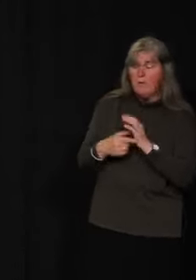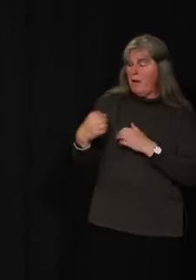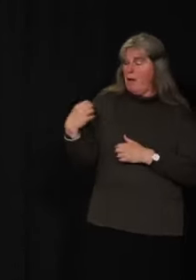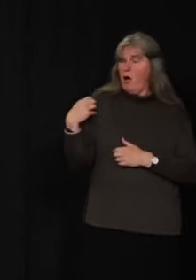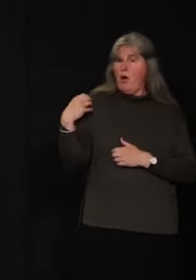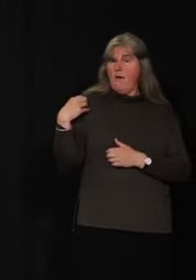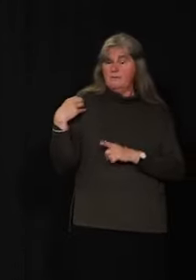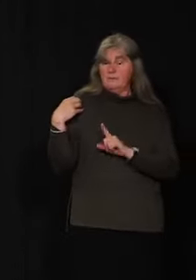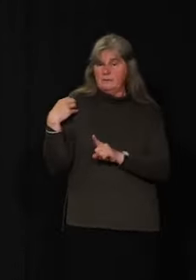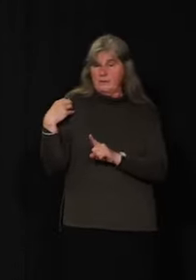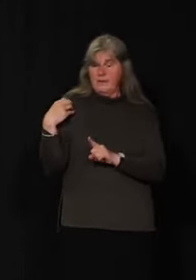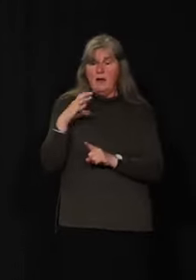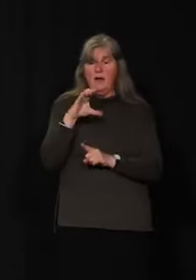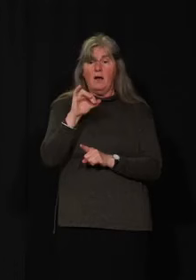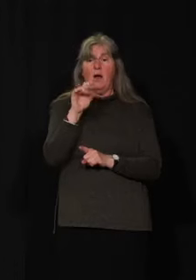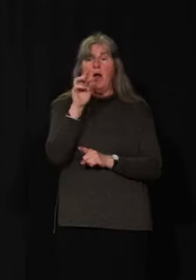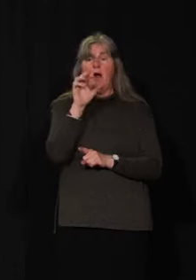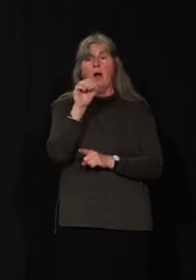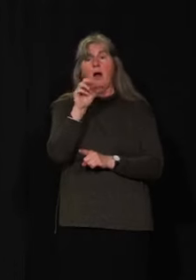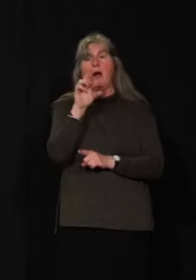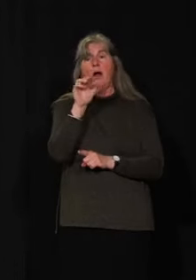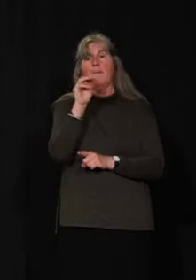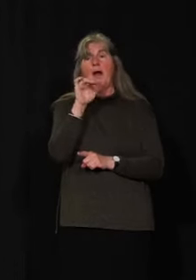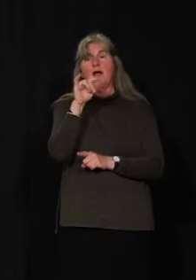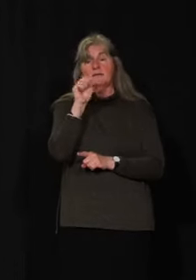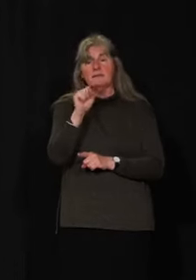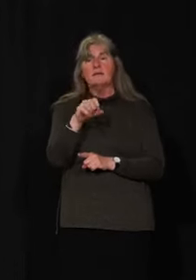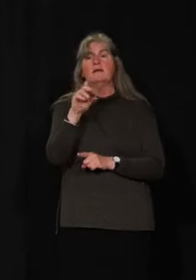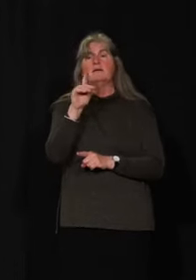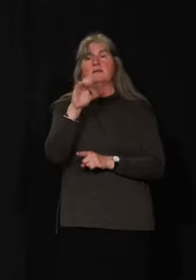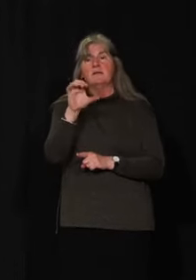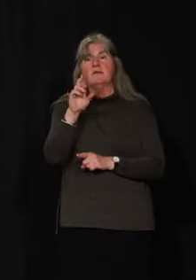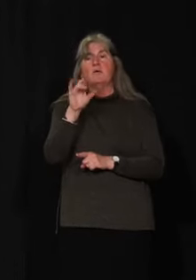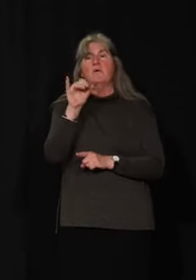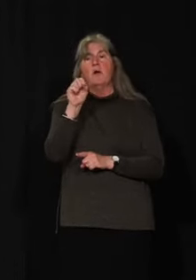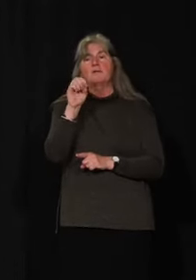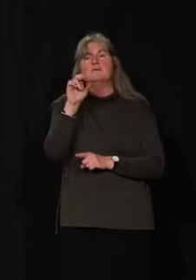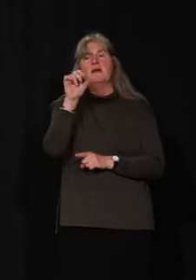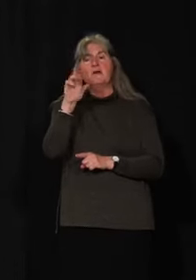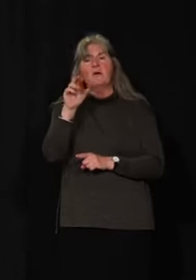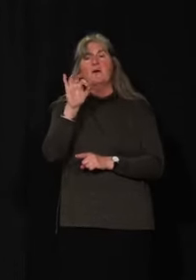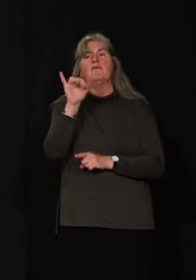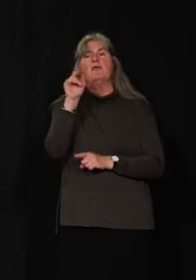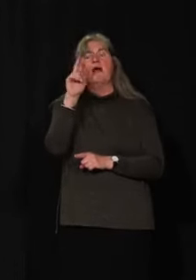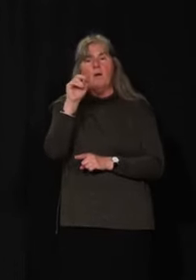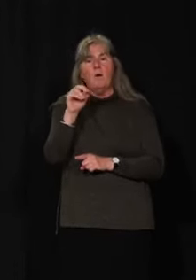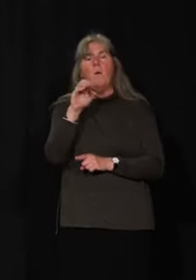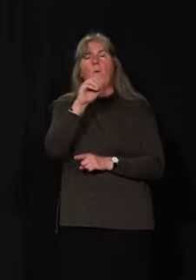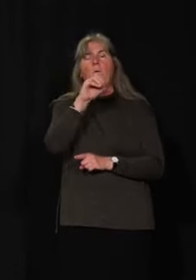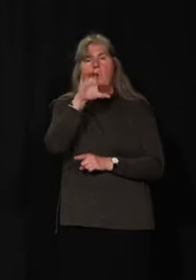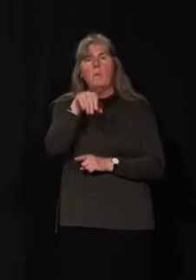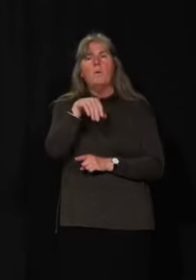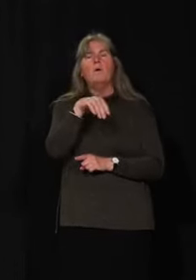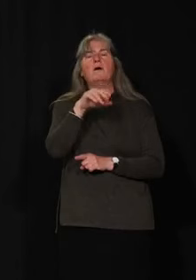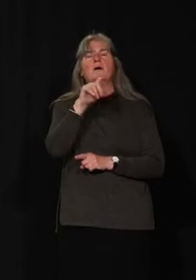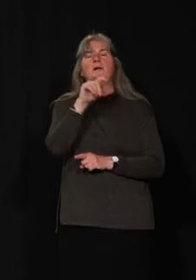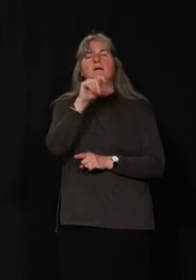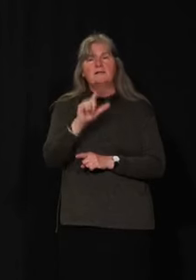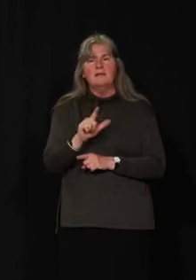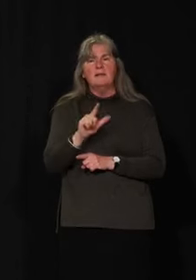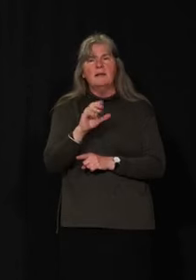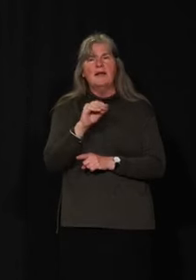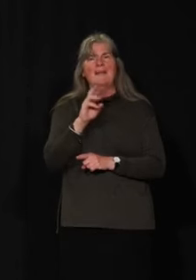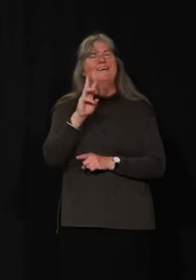officers in CarMax, Mayo, Dawson City, Ross River, Farrow, Haynes Junction, Old Crow, Teslin